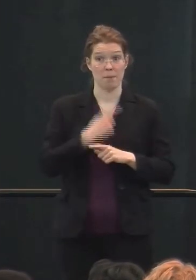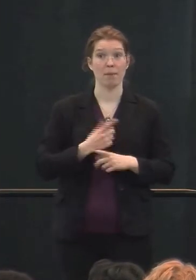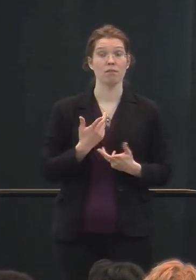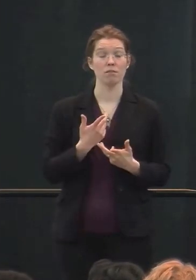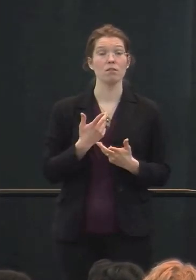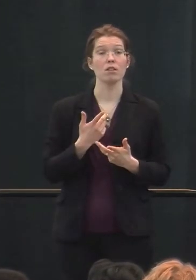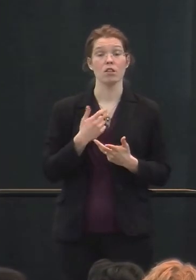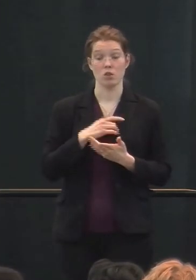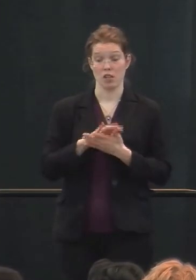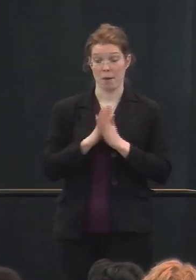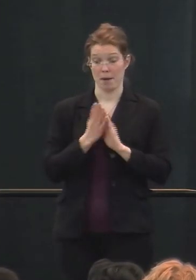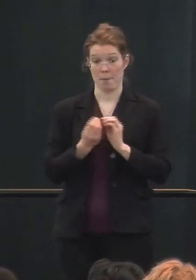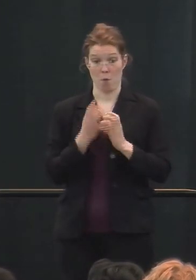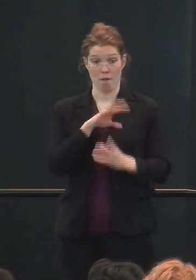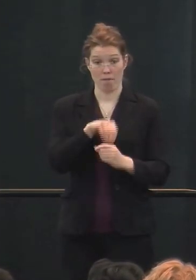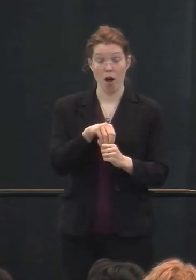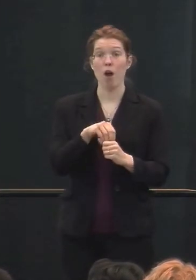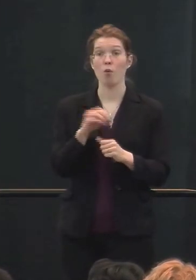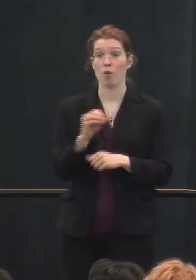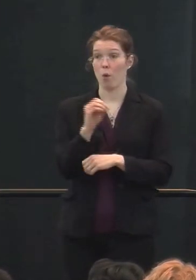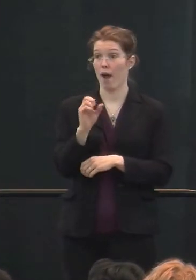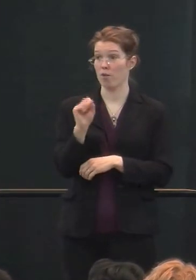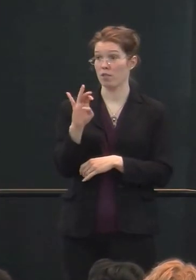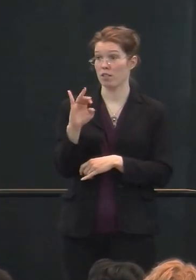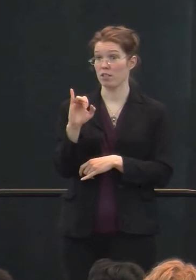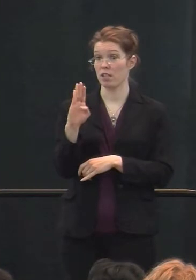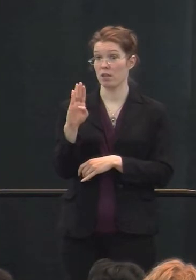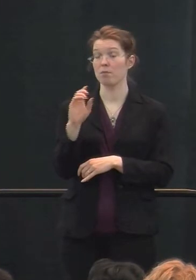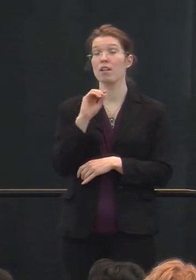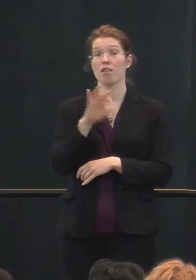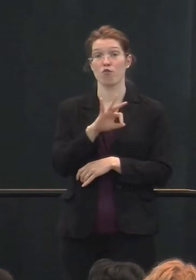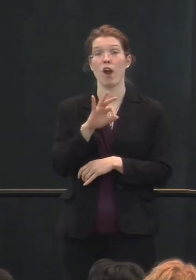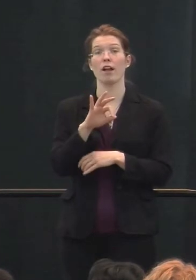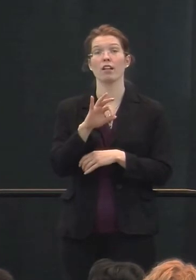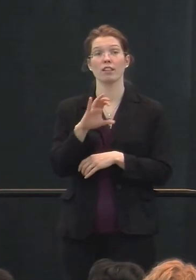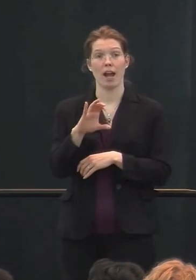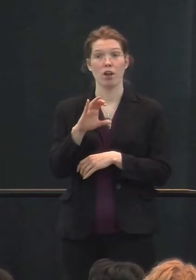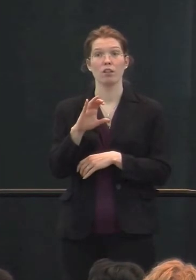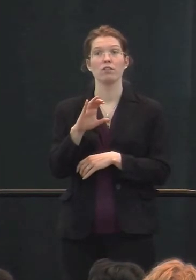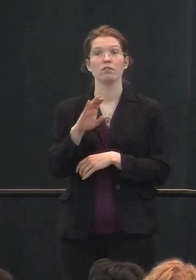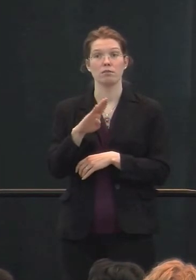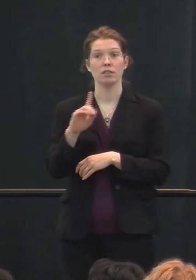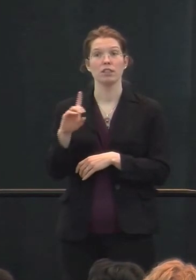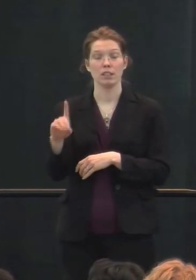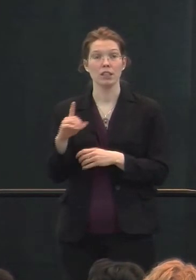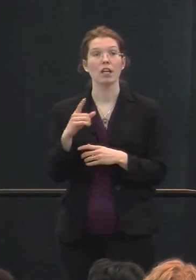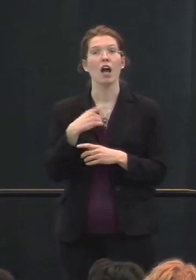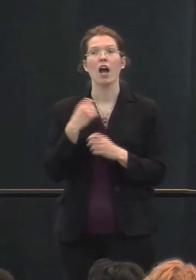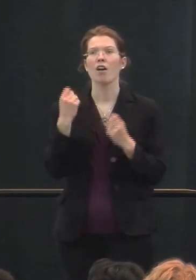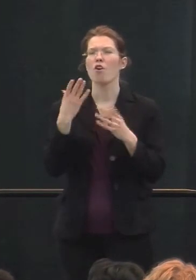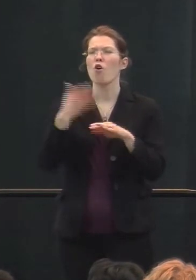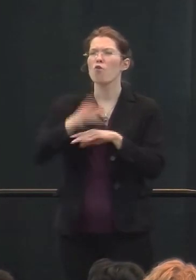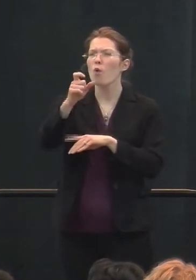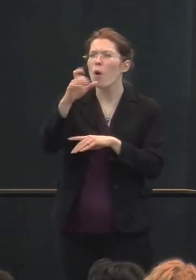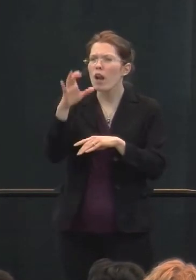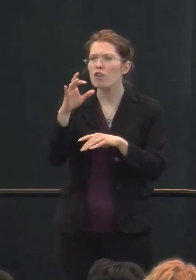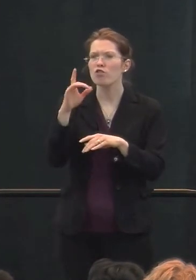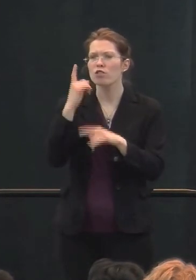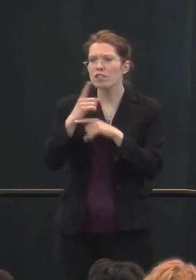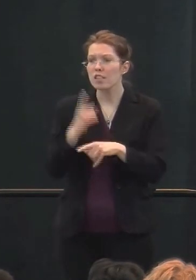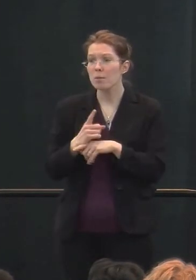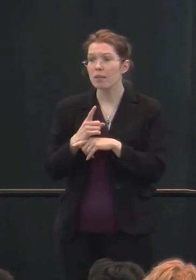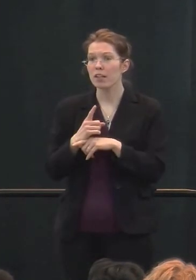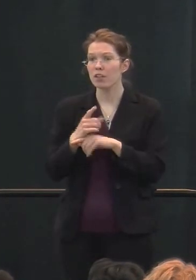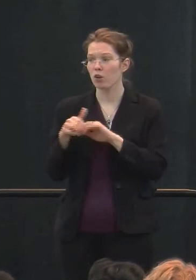Since I became more involved with OhioSibs and the Franklin County DD Board, I have met over 100 siblings who are their brother or sister's key